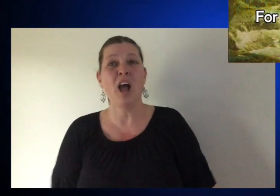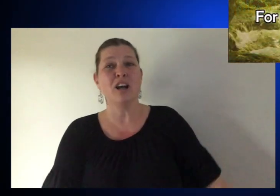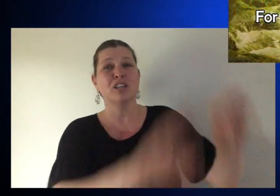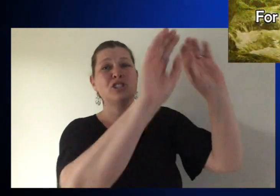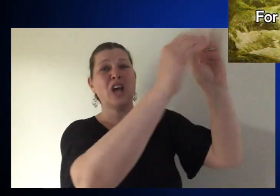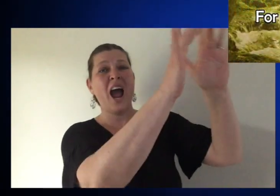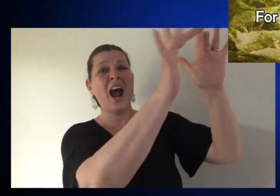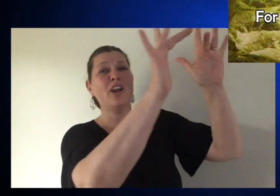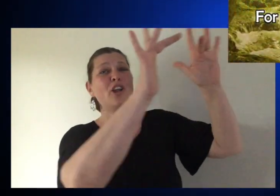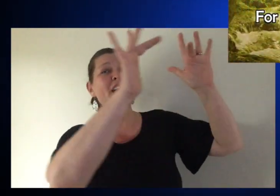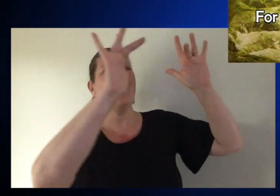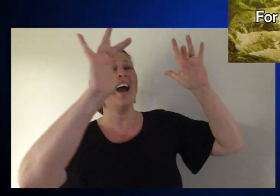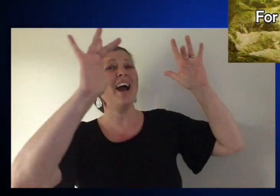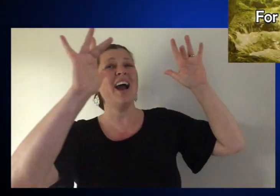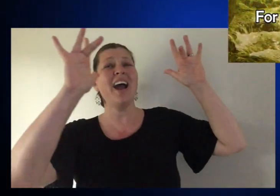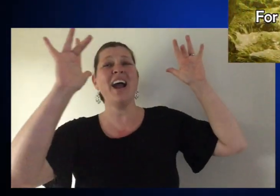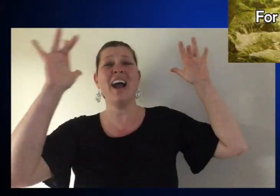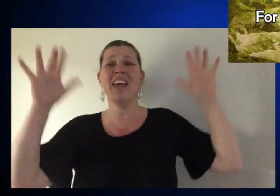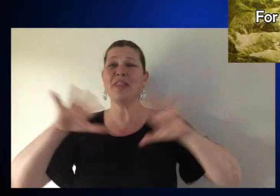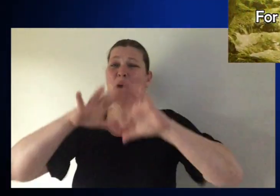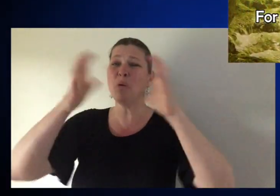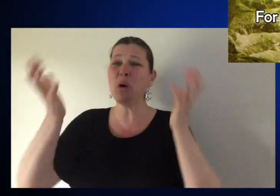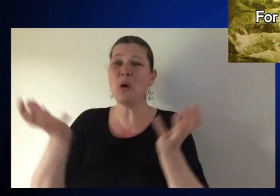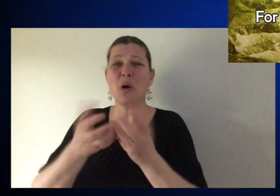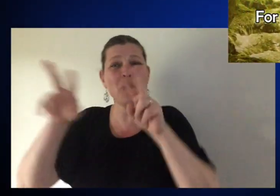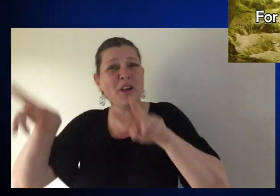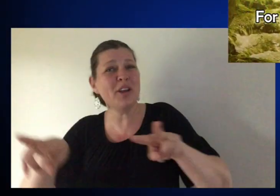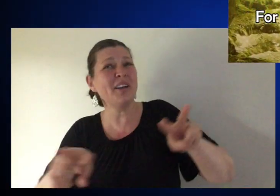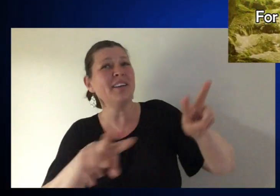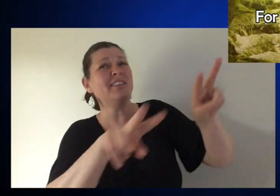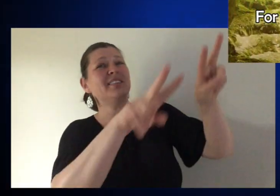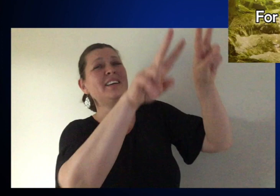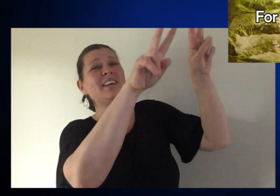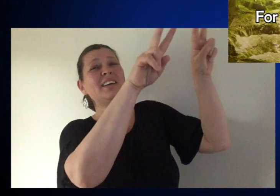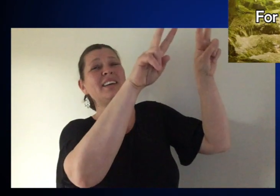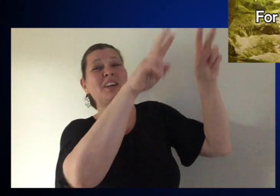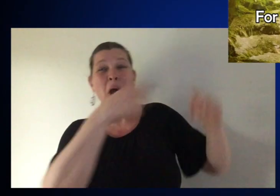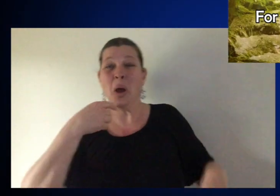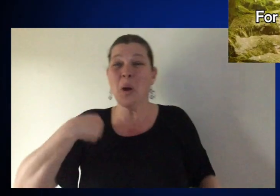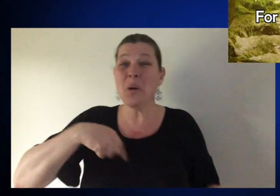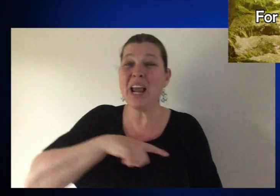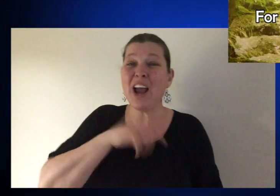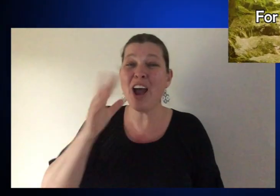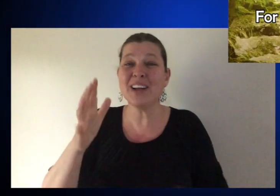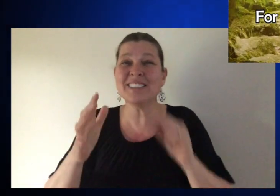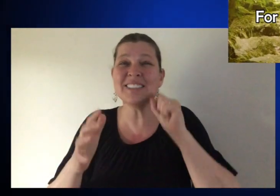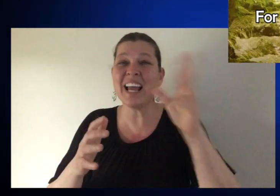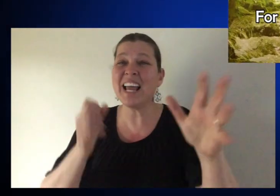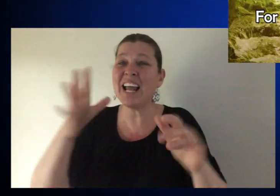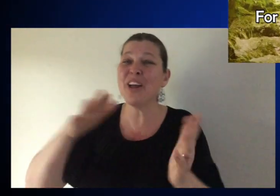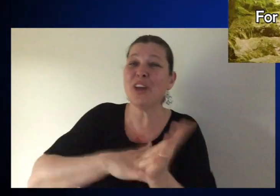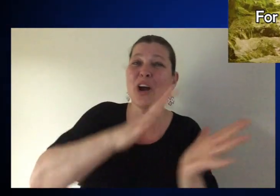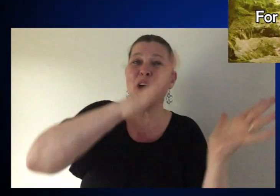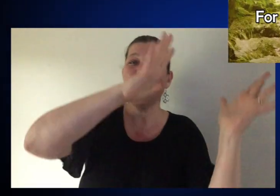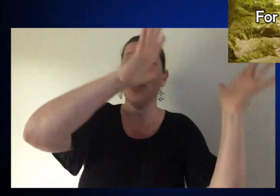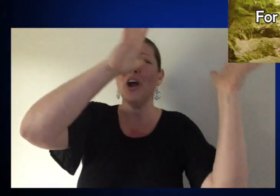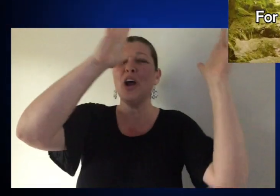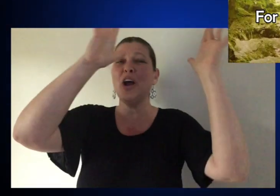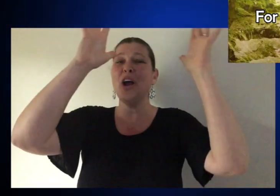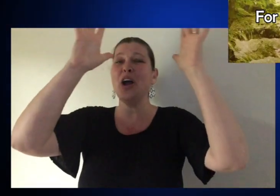He's shining a light and let the whole world sing. He's shining